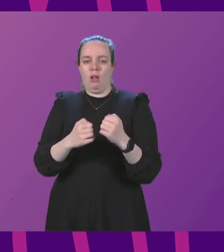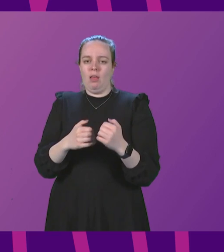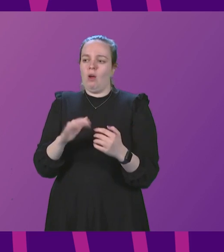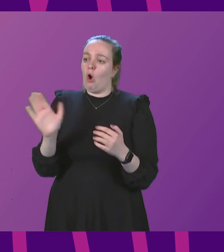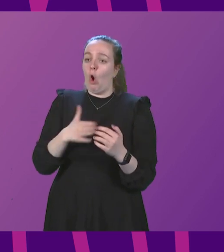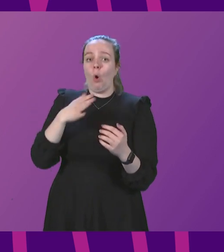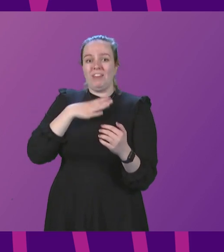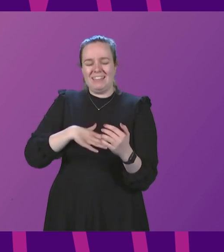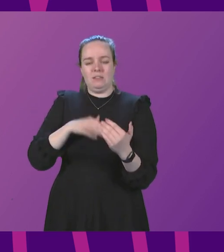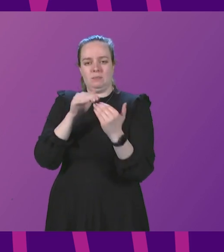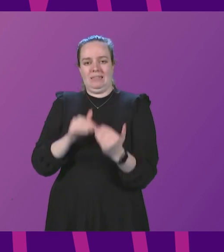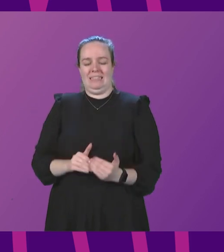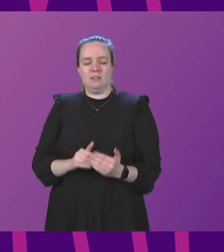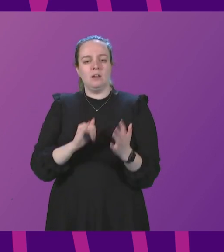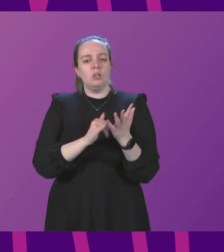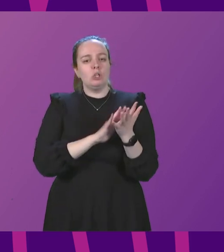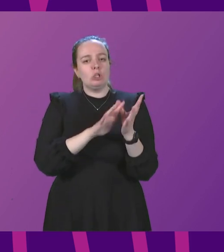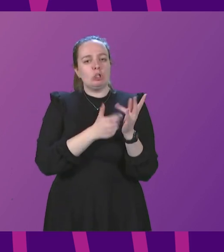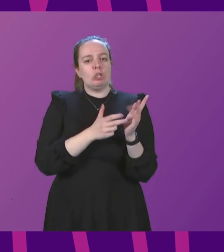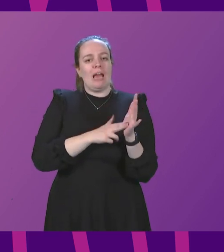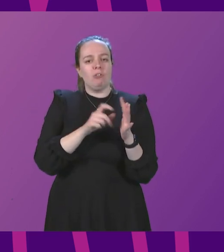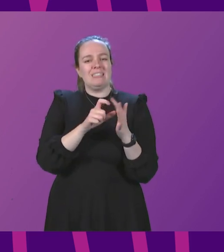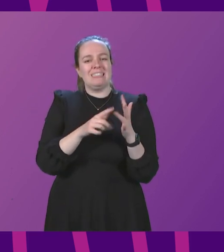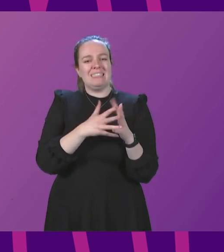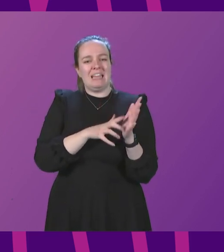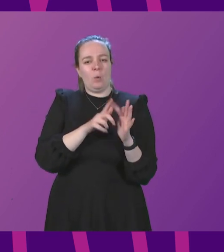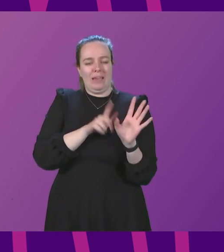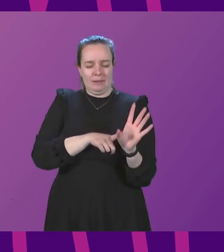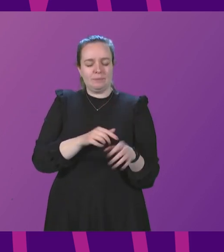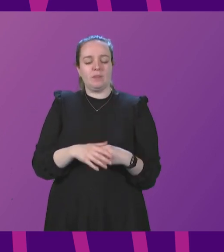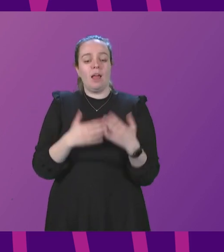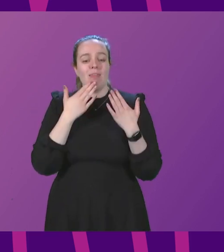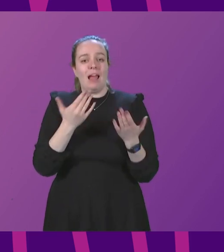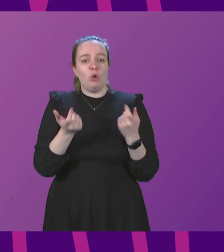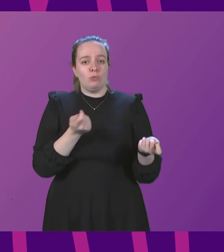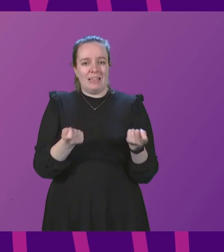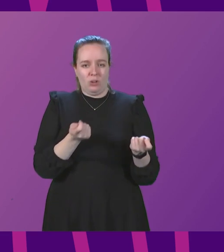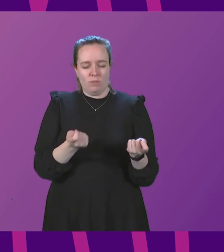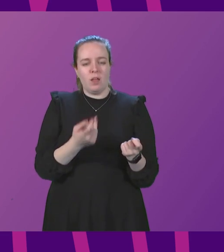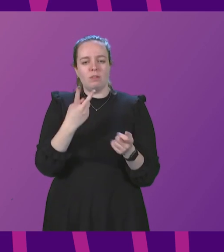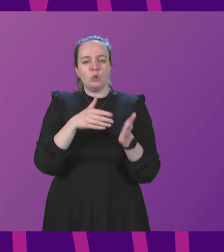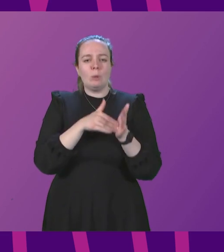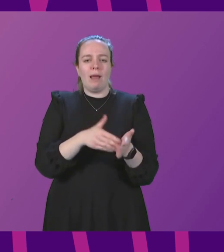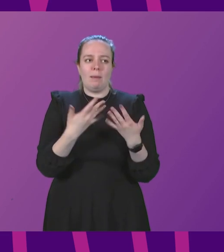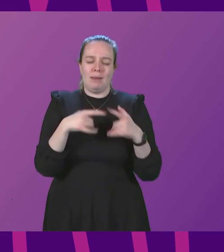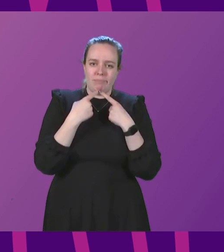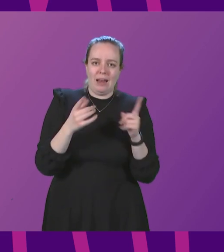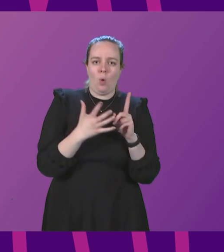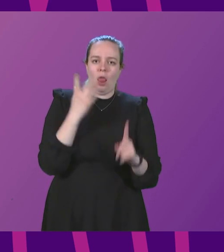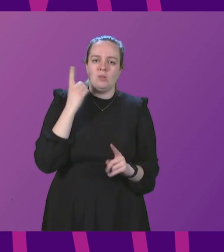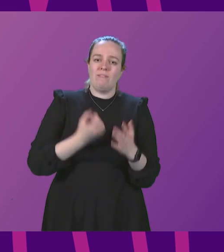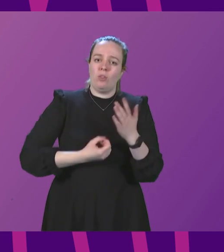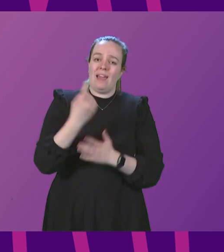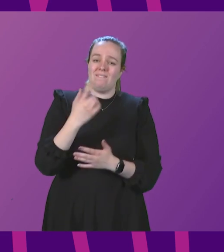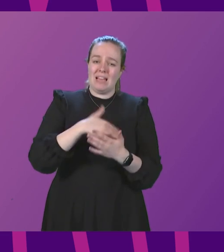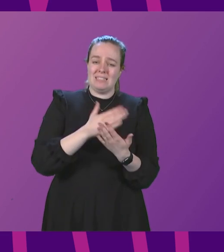all of those needs things be followed by Christine Graham Thank you Presiding Officer The two million announced last week for the events sector